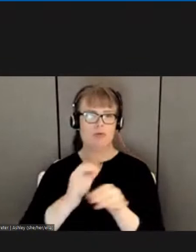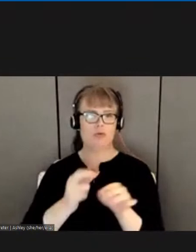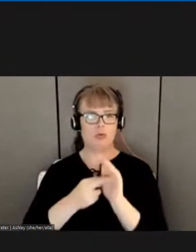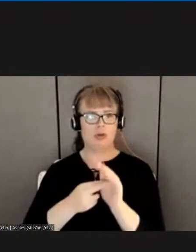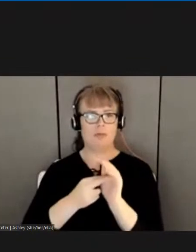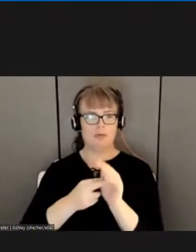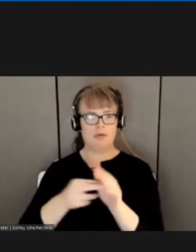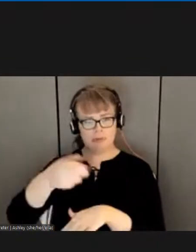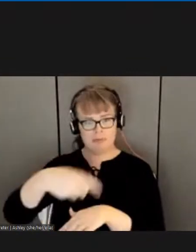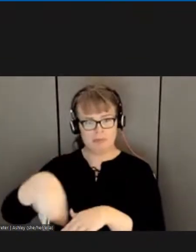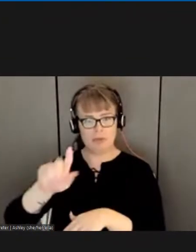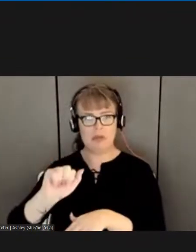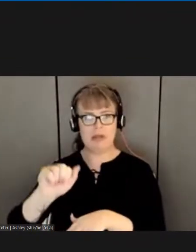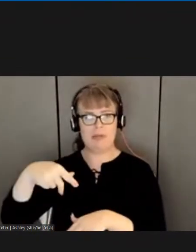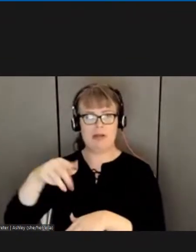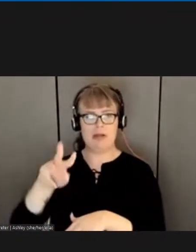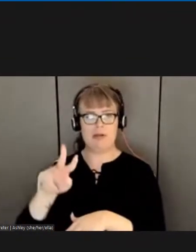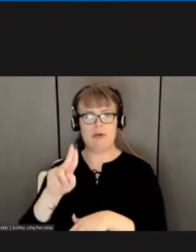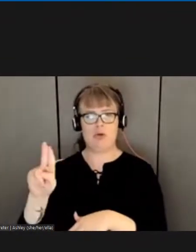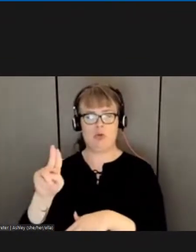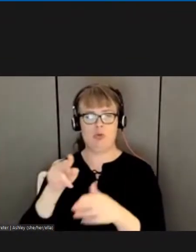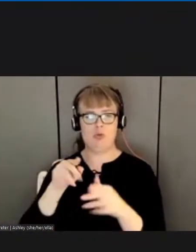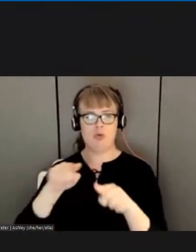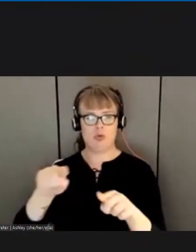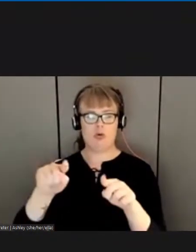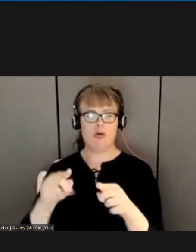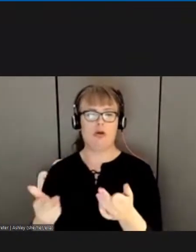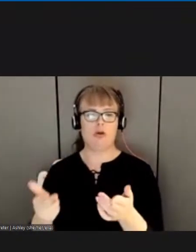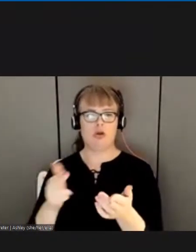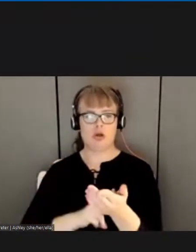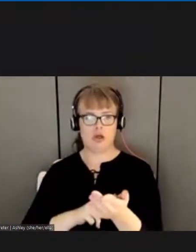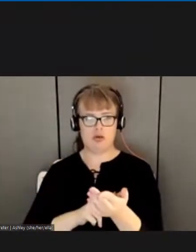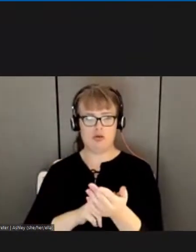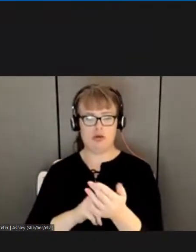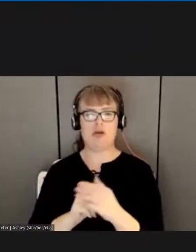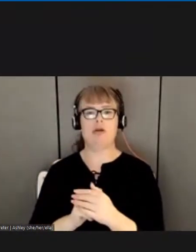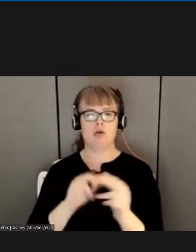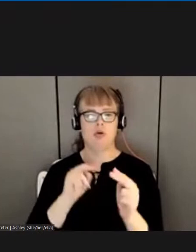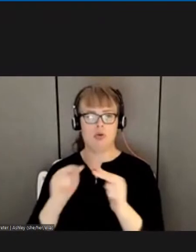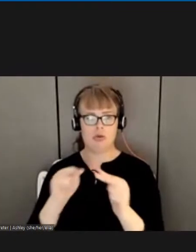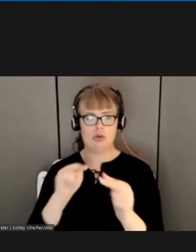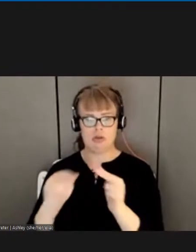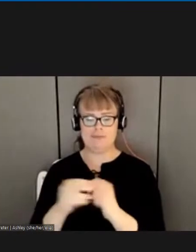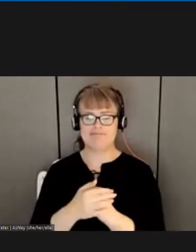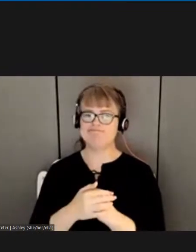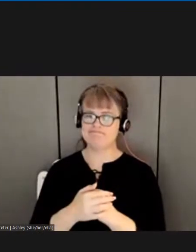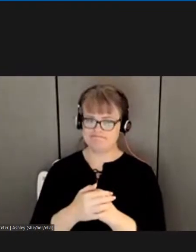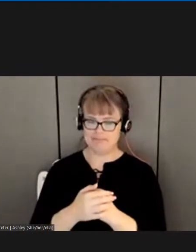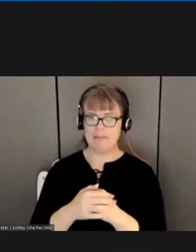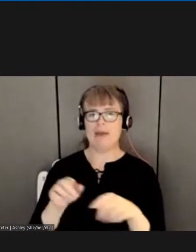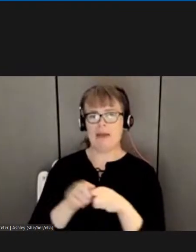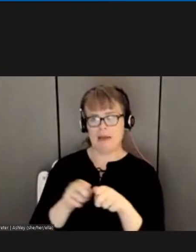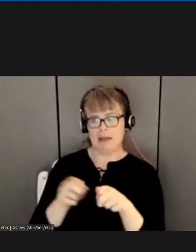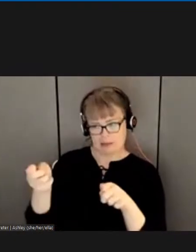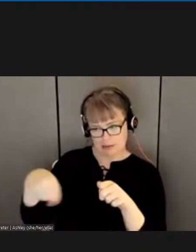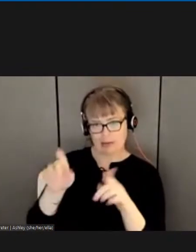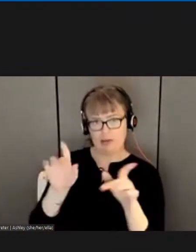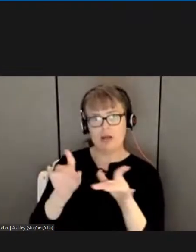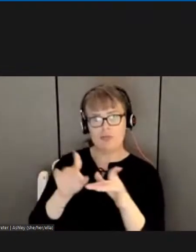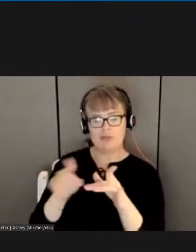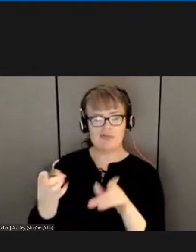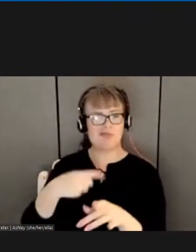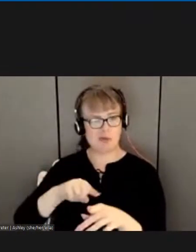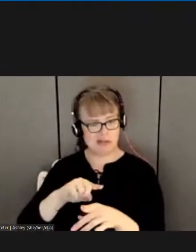negotiations. As my fellow craft directors have stated, we're prepared, we're fired up. We're ready to get into the